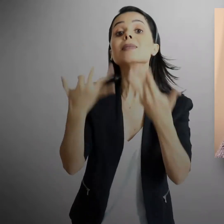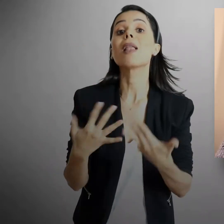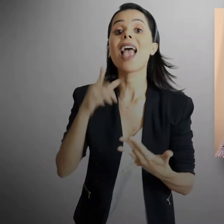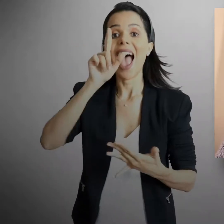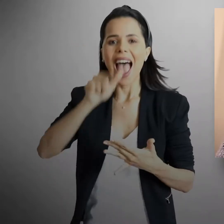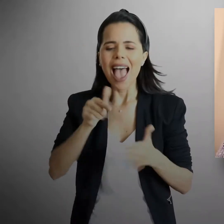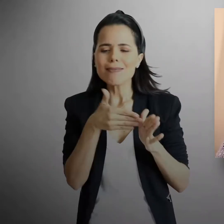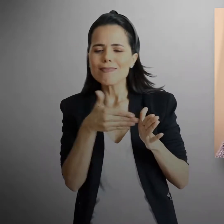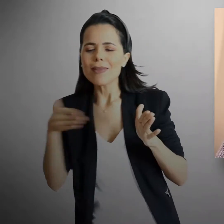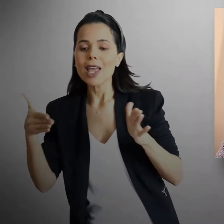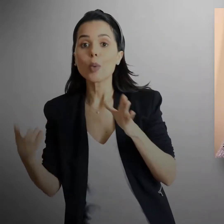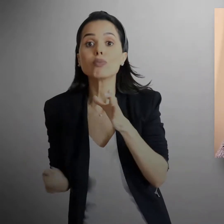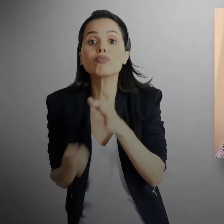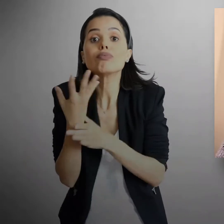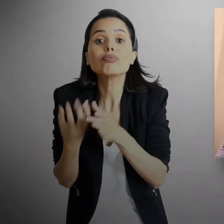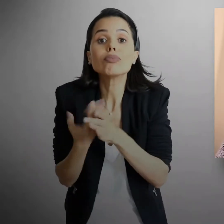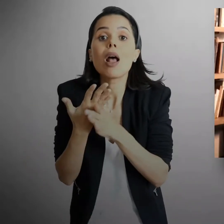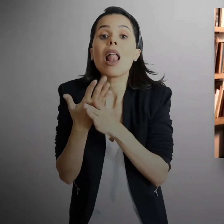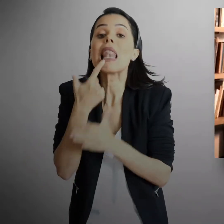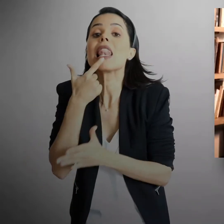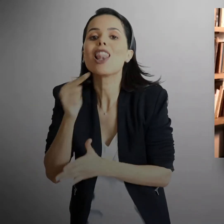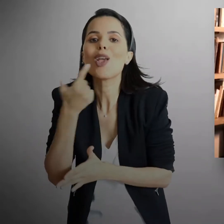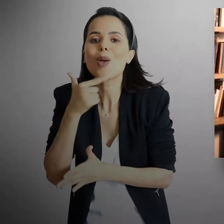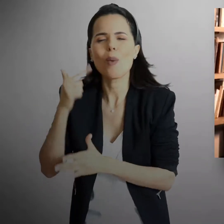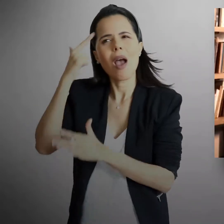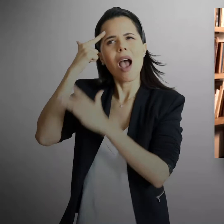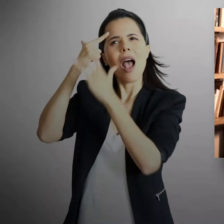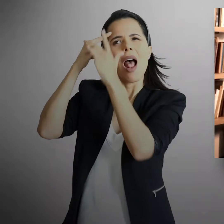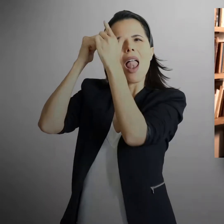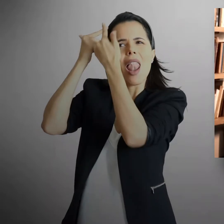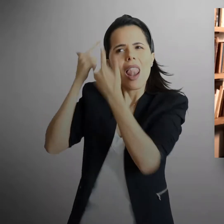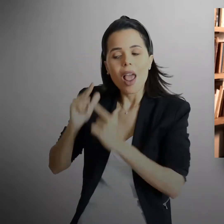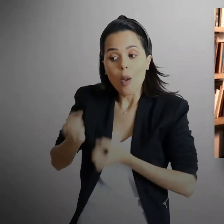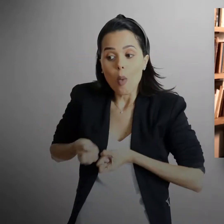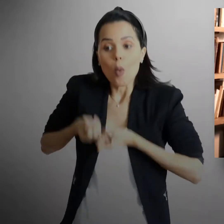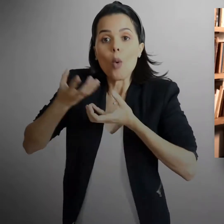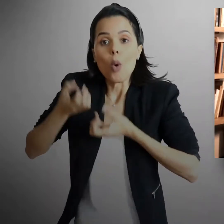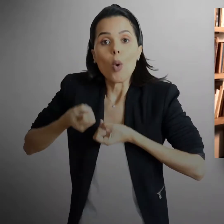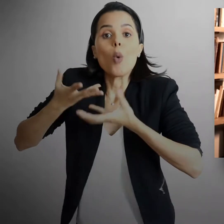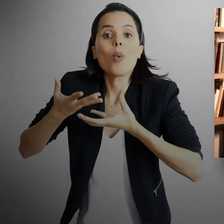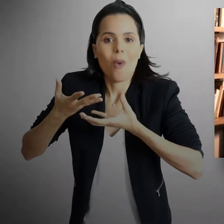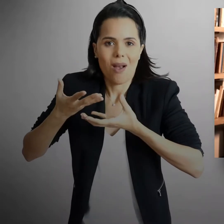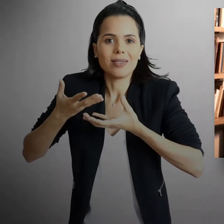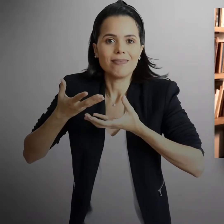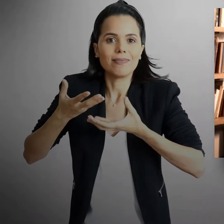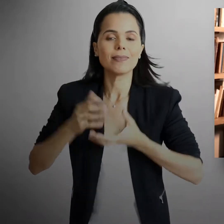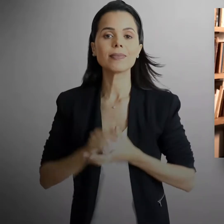that it must have been the emergence of language. Because it's hard to imagine any of these basically creative